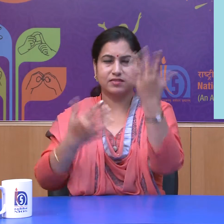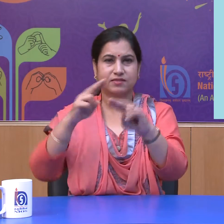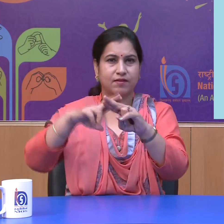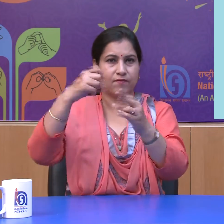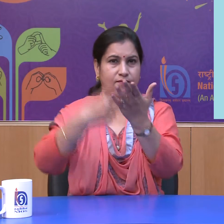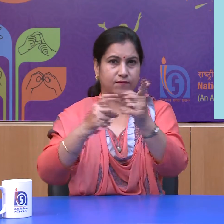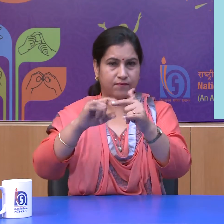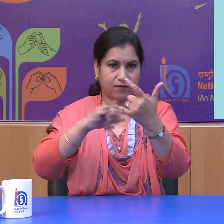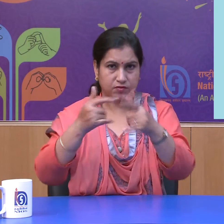lakes,